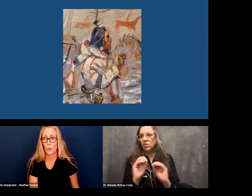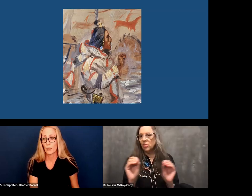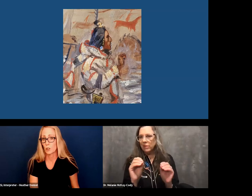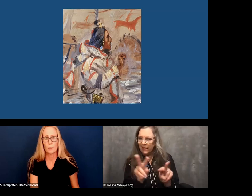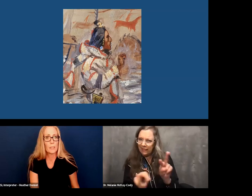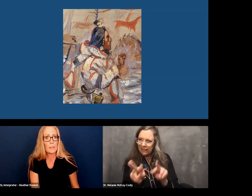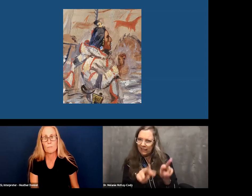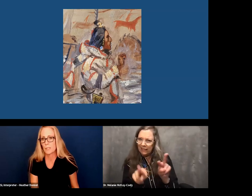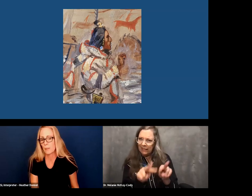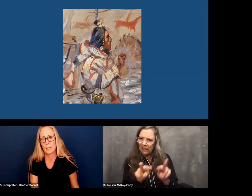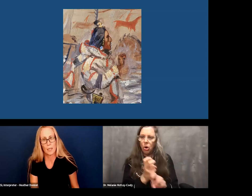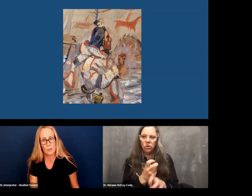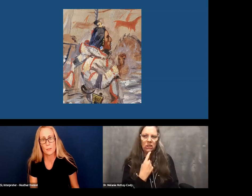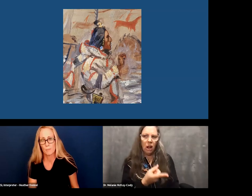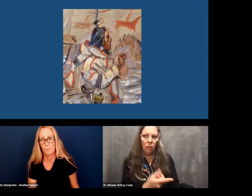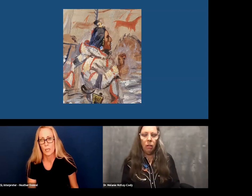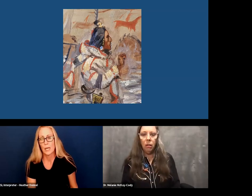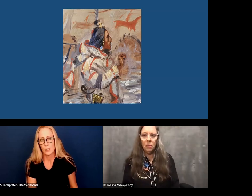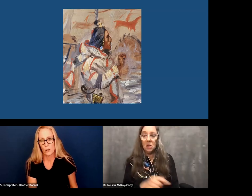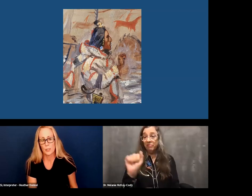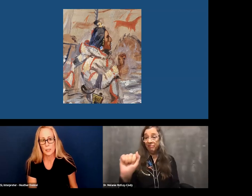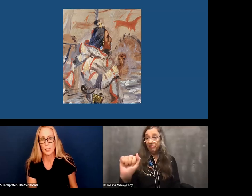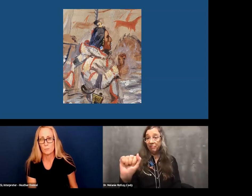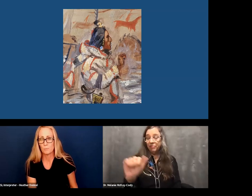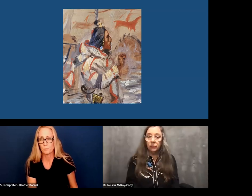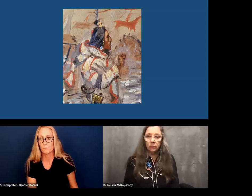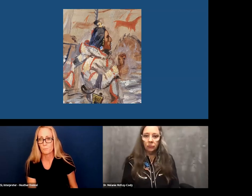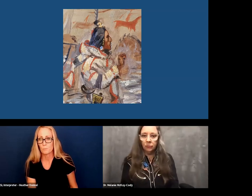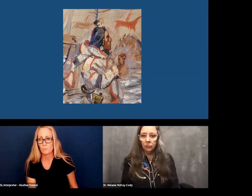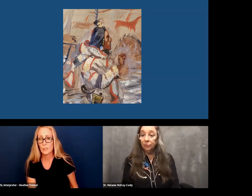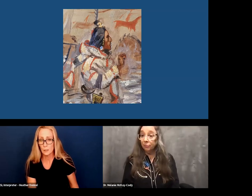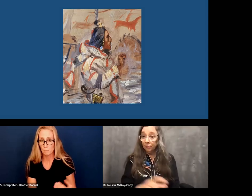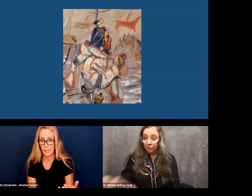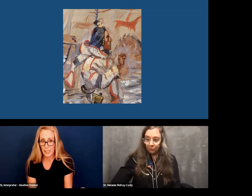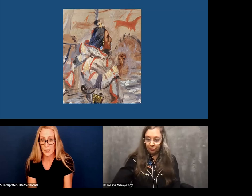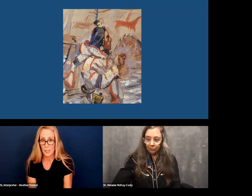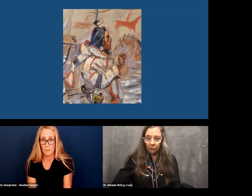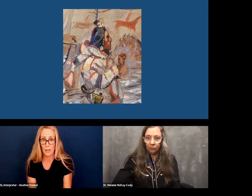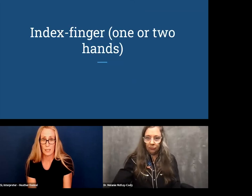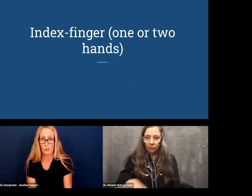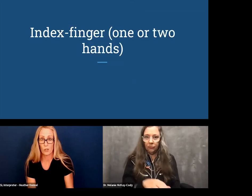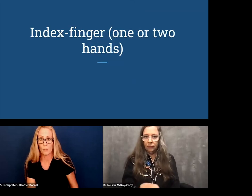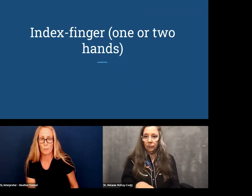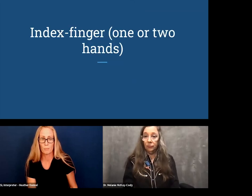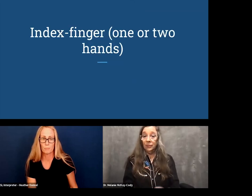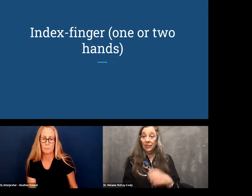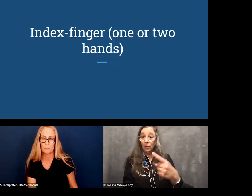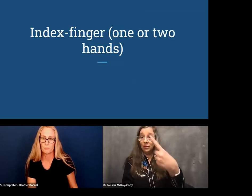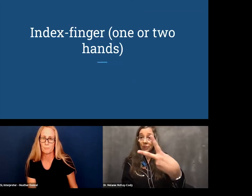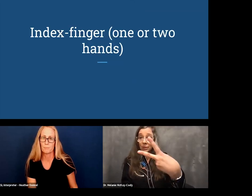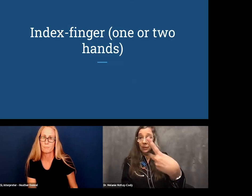Or it could be something else. It's hard to tell. But it is that handshape.